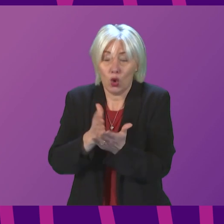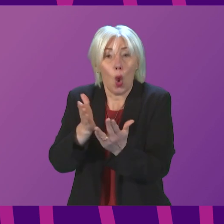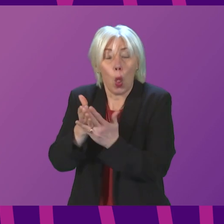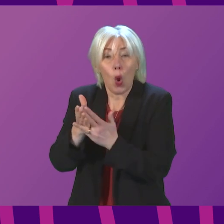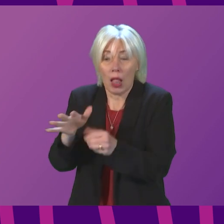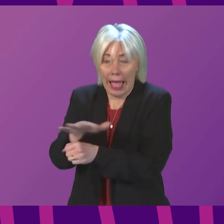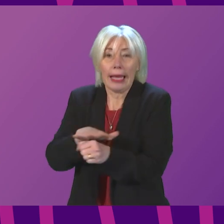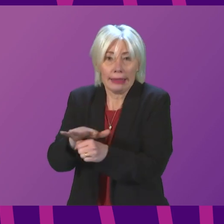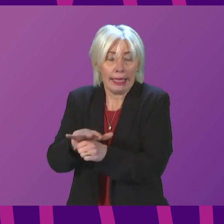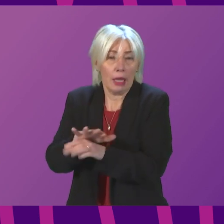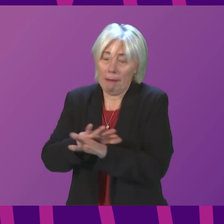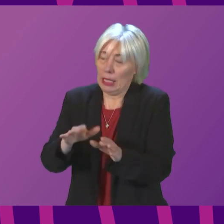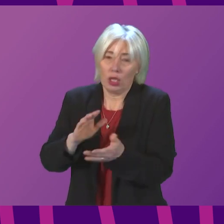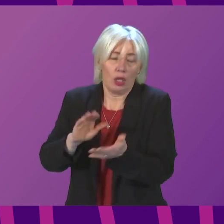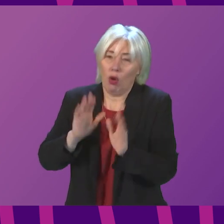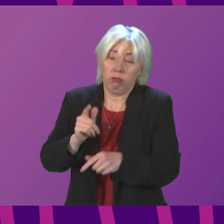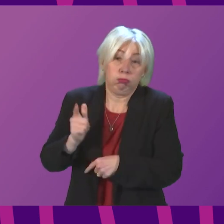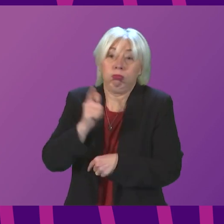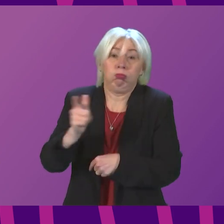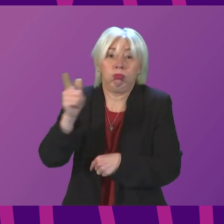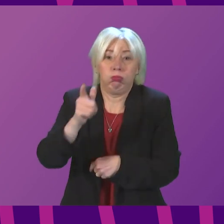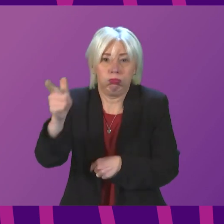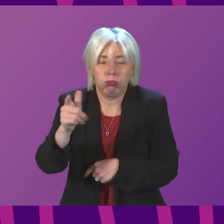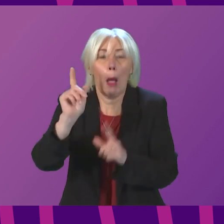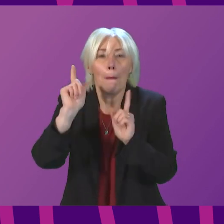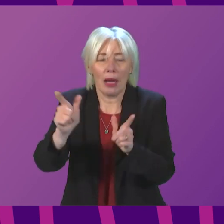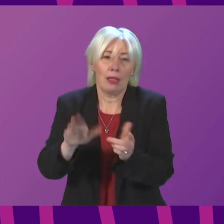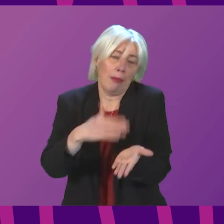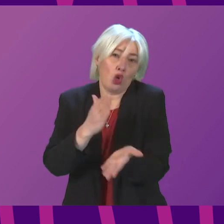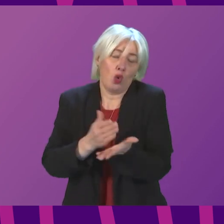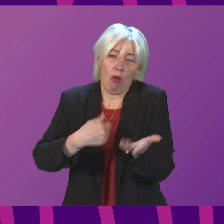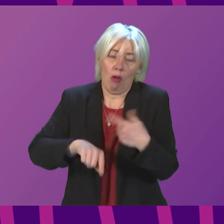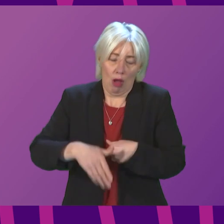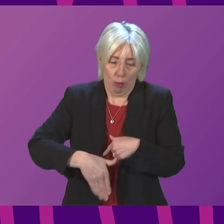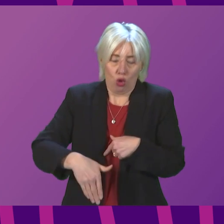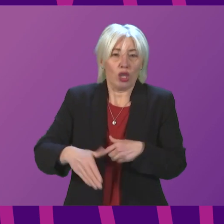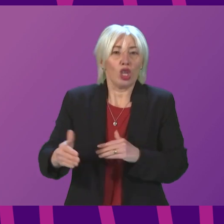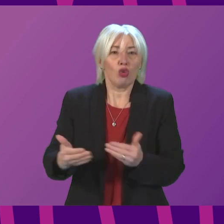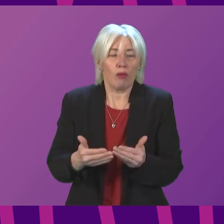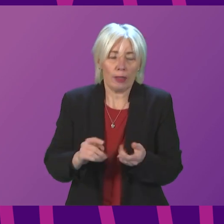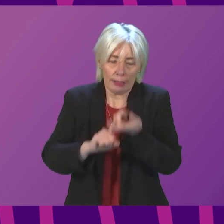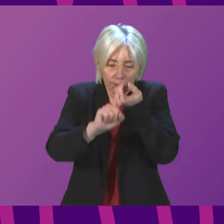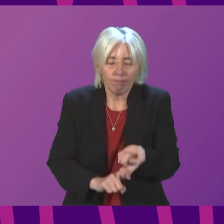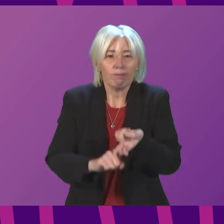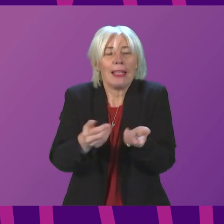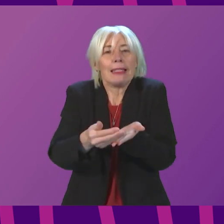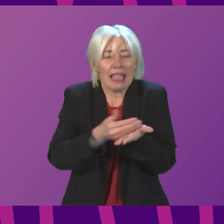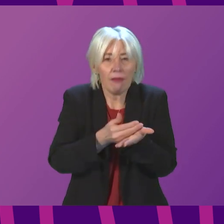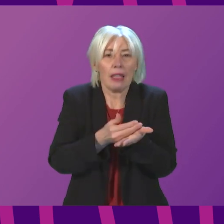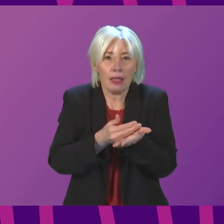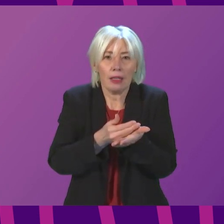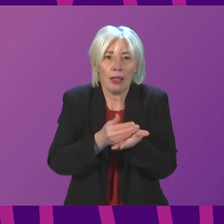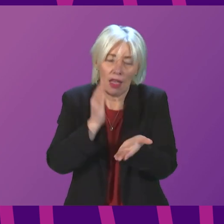avoids the need for travelling long distances, but make sure that our maternity services are rooted in safety as the